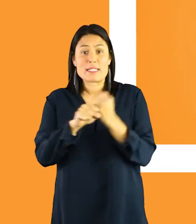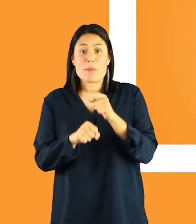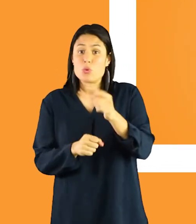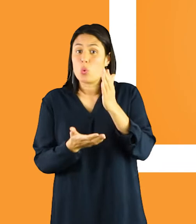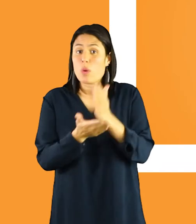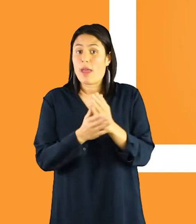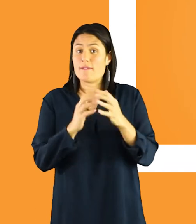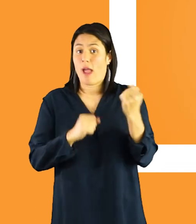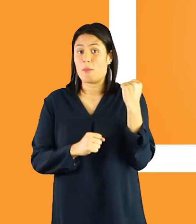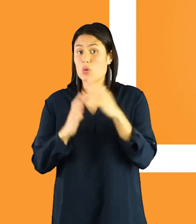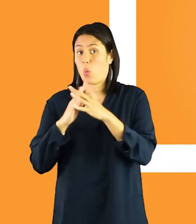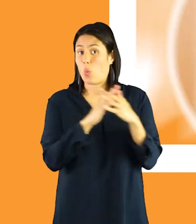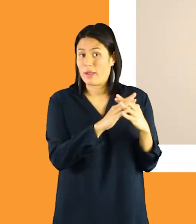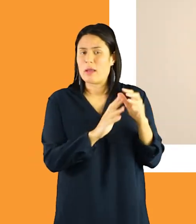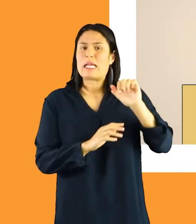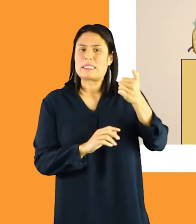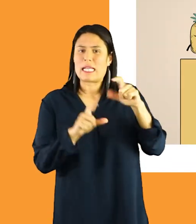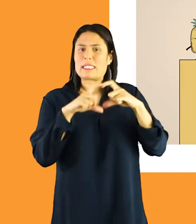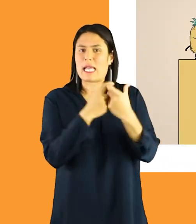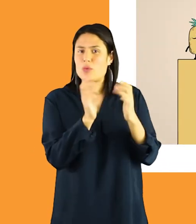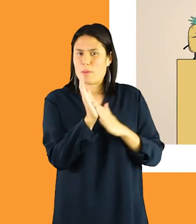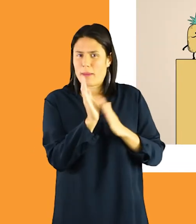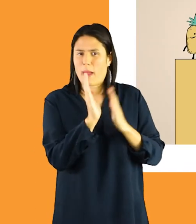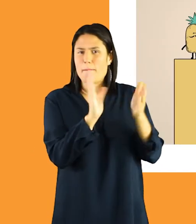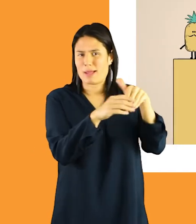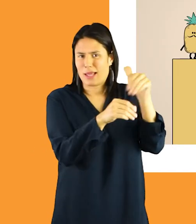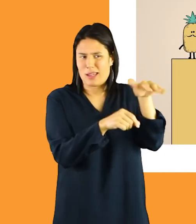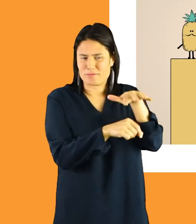Let's say you're in the West Ward, where six councillors are elected.